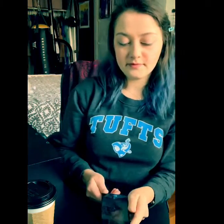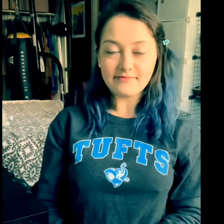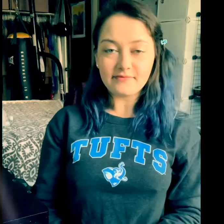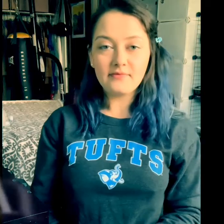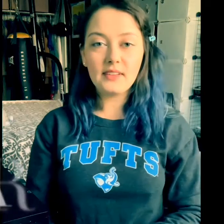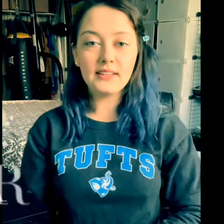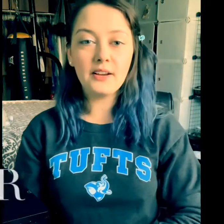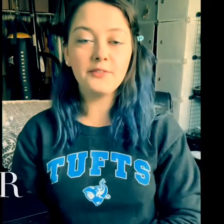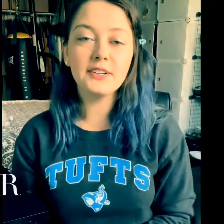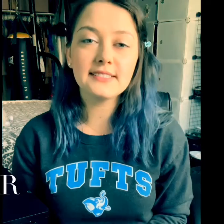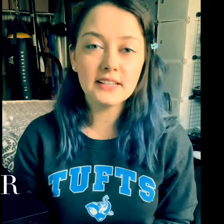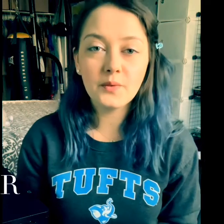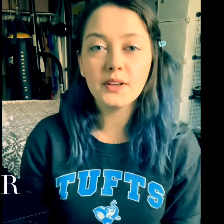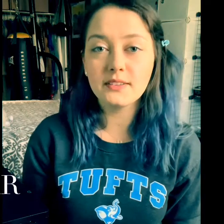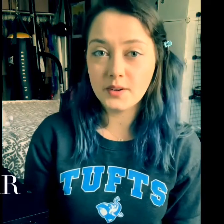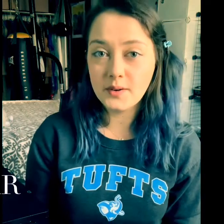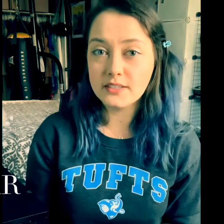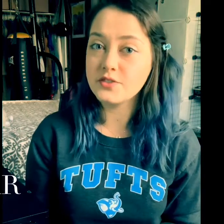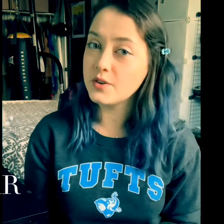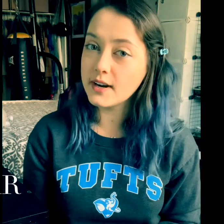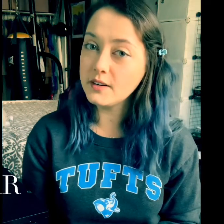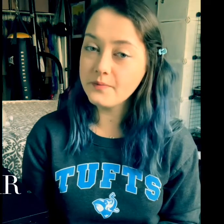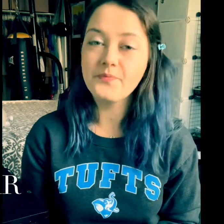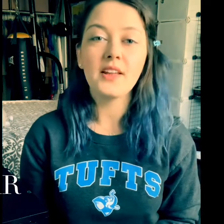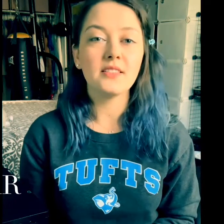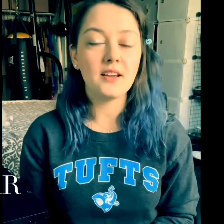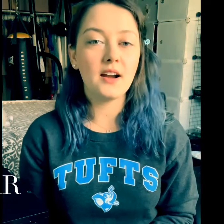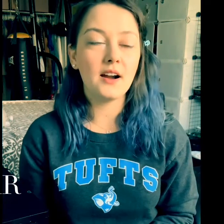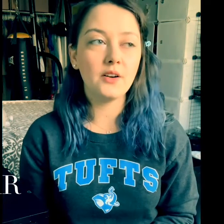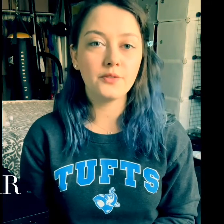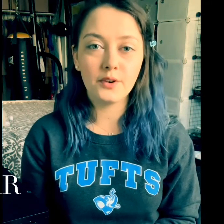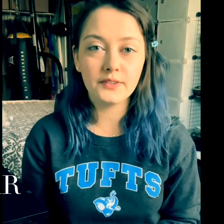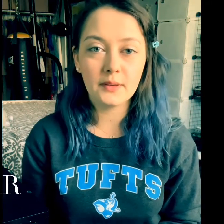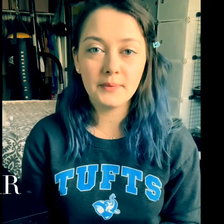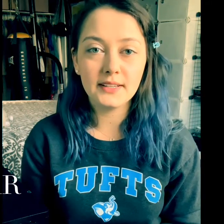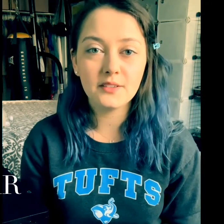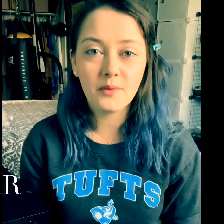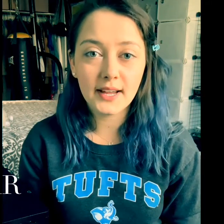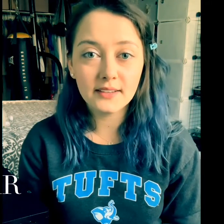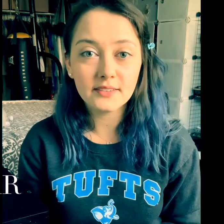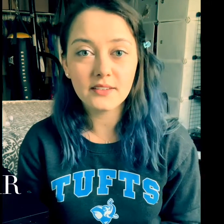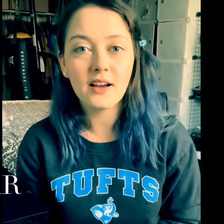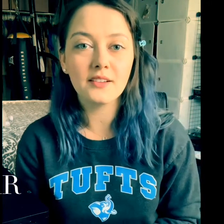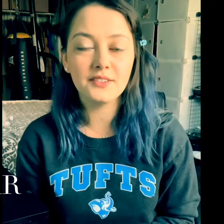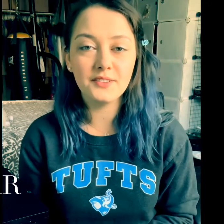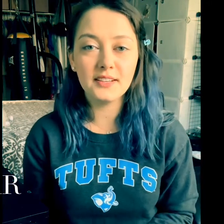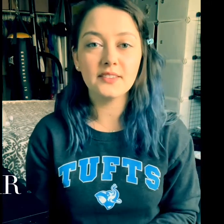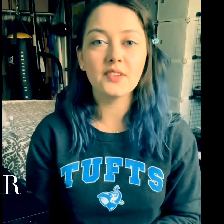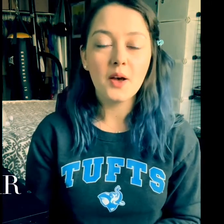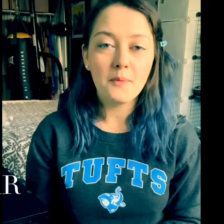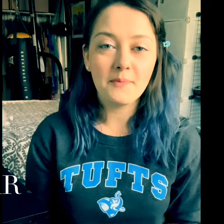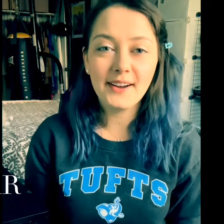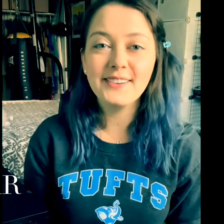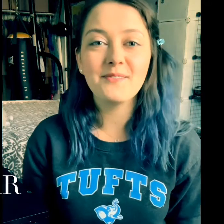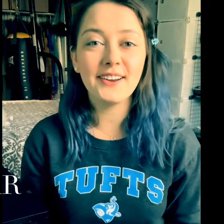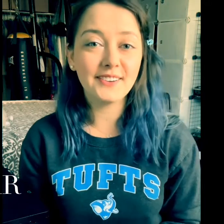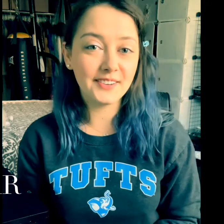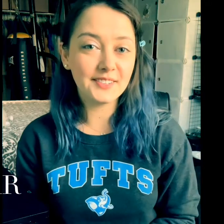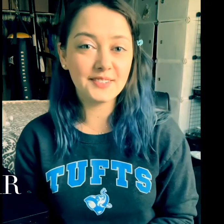Now first thing we'll do is Sugar There are of course a billion ways how to do this But we are going to